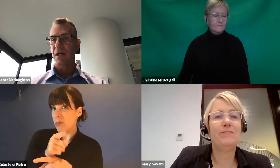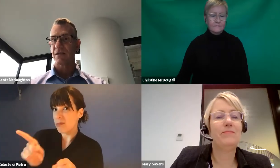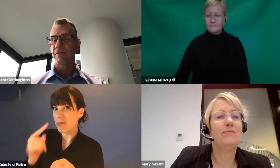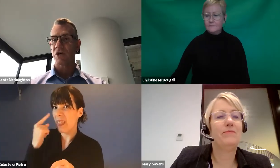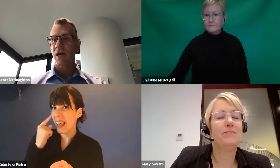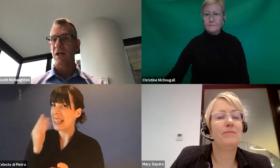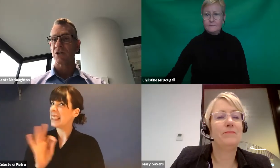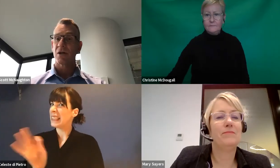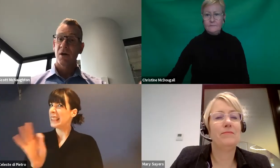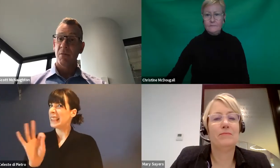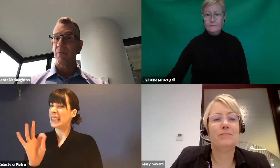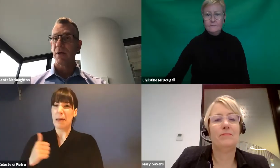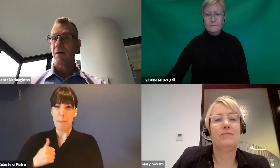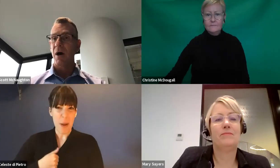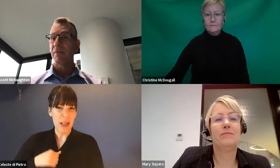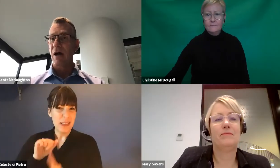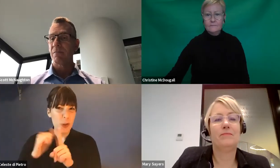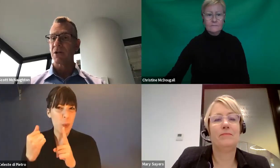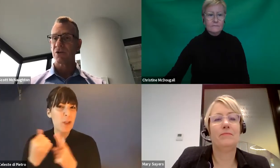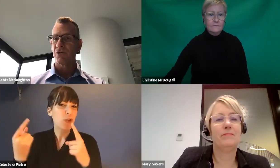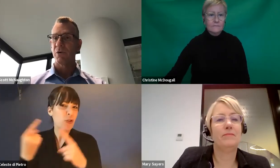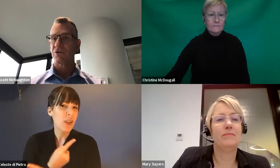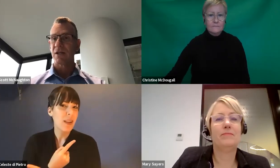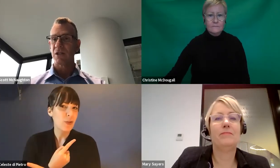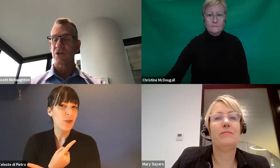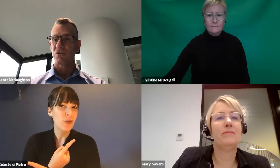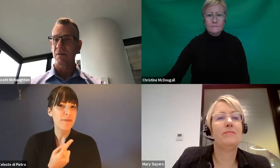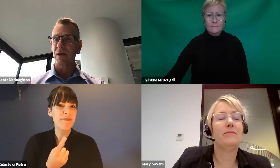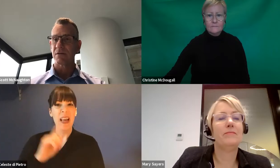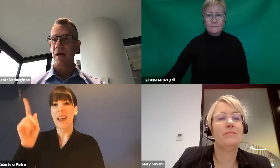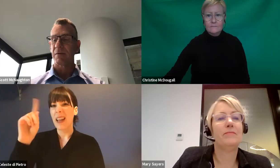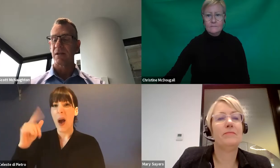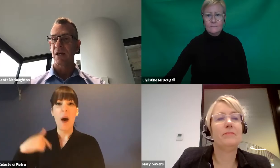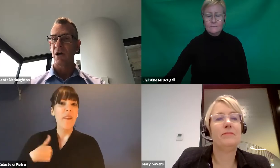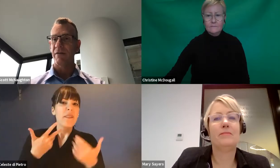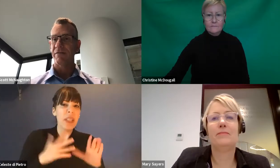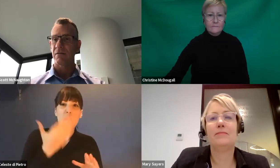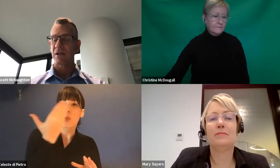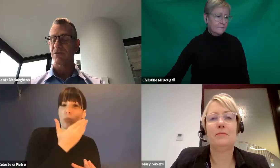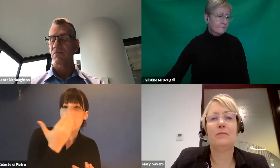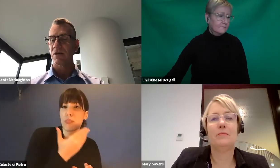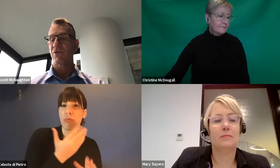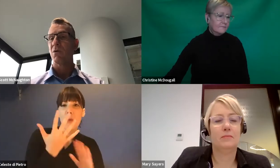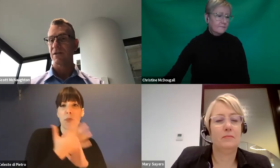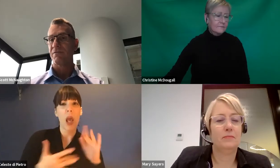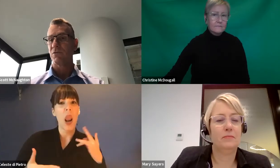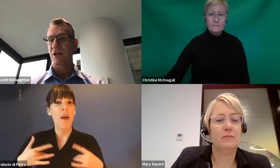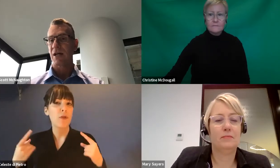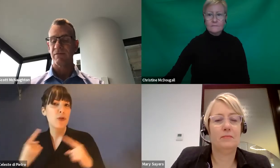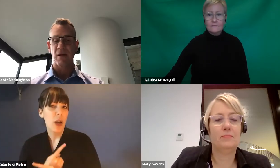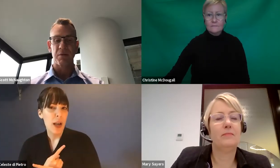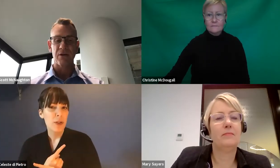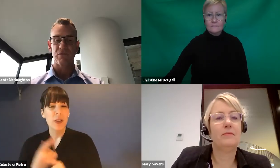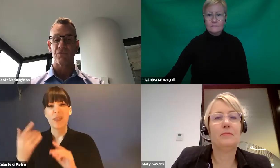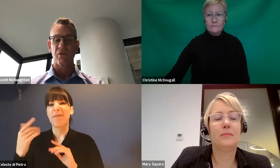circumstances have changed. Might be, I'm now in my school to work transition or something else has happened in their life that requires a full